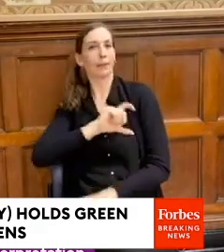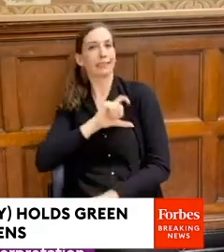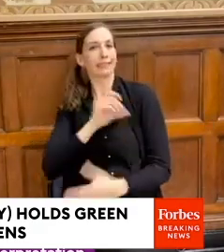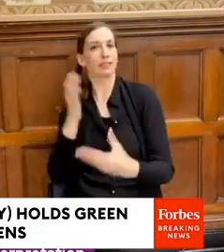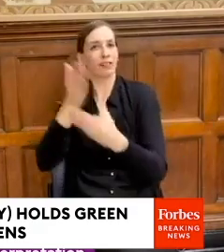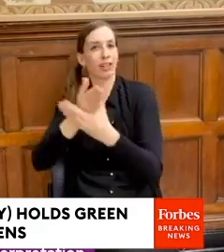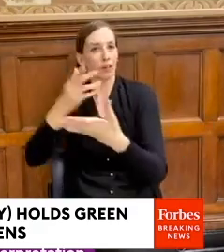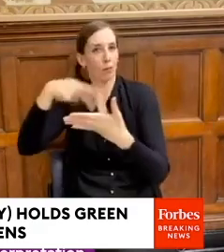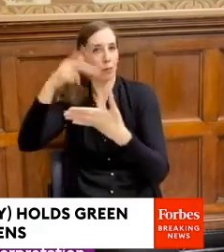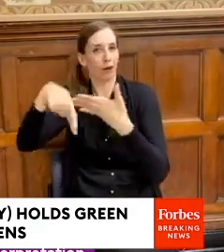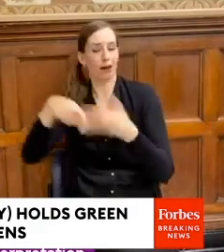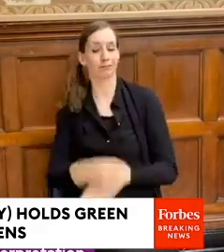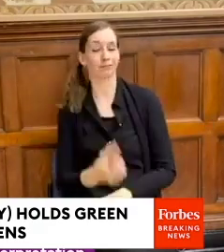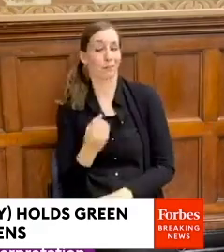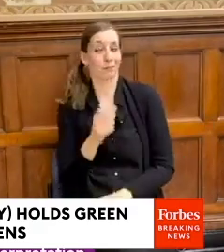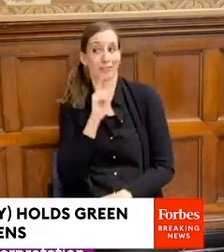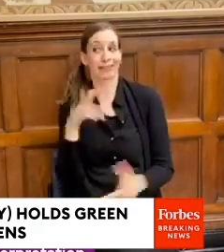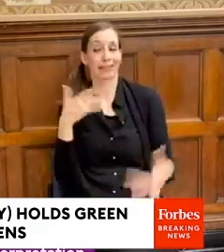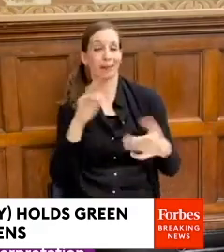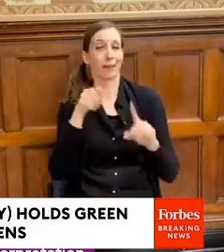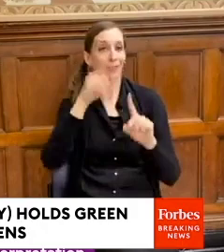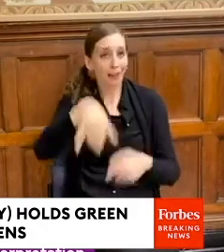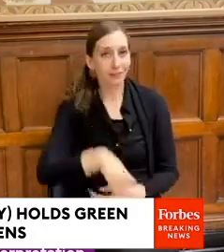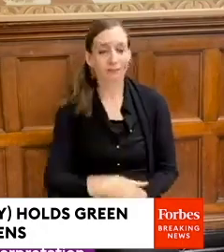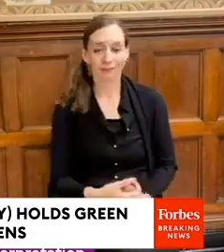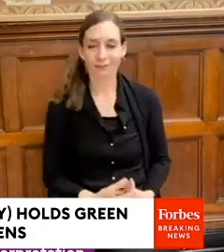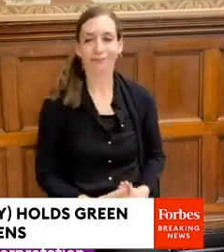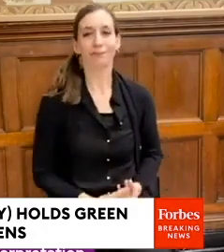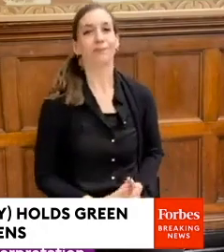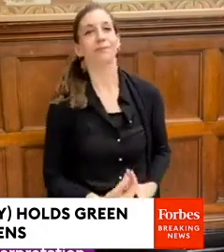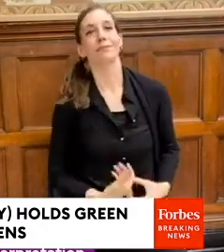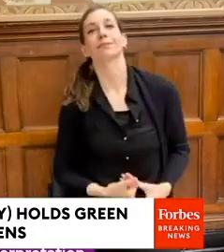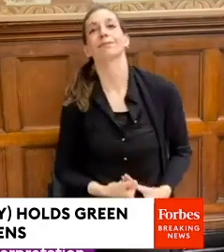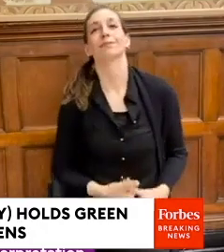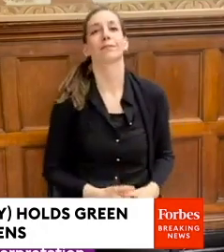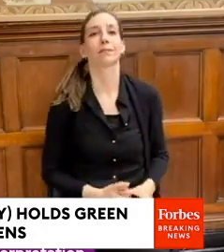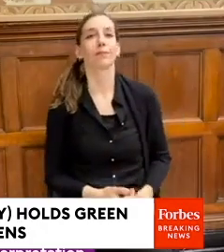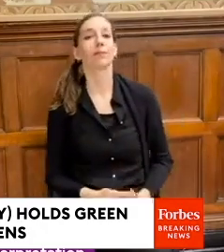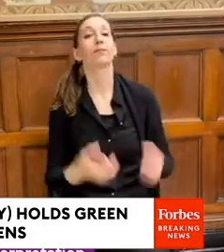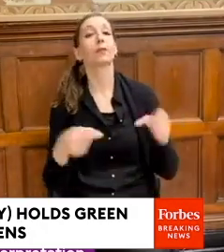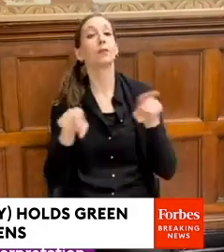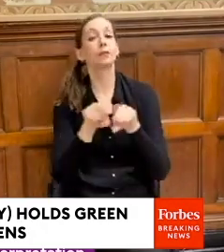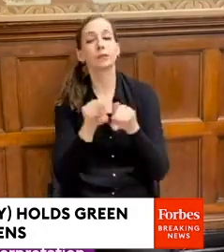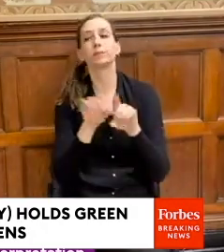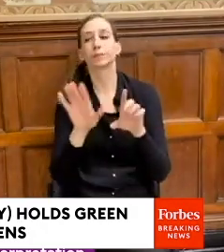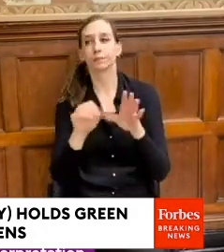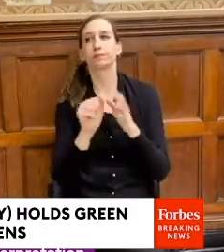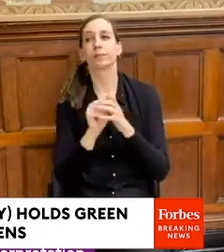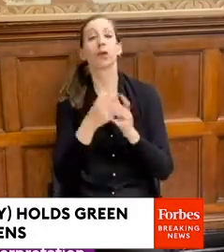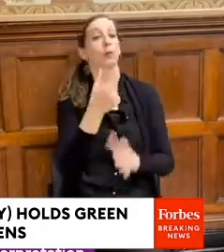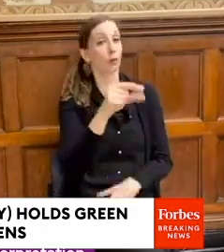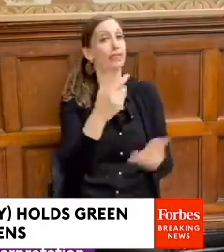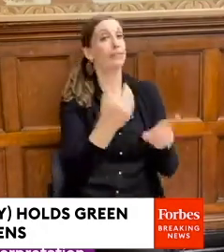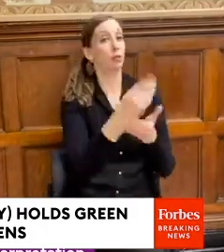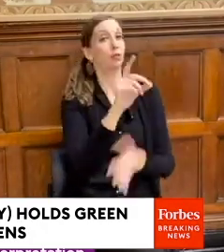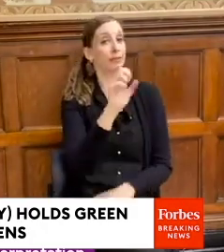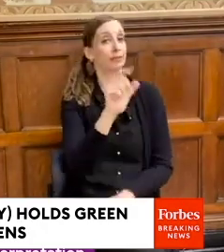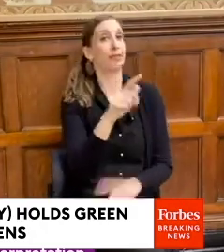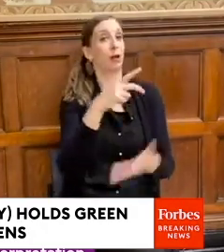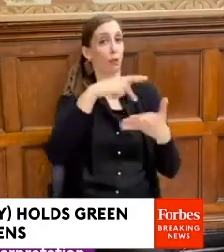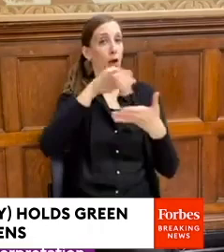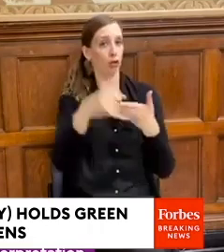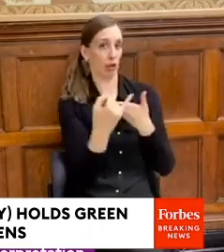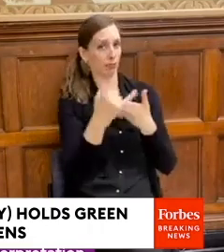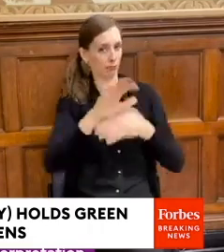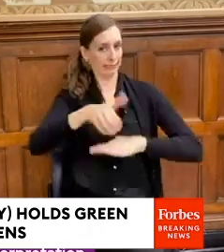incidents of violence. We're really excited about that. Now, in addition to the Green New Deal project that we secured right here